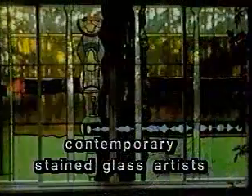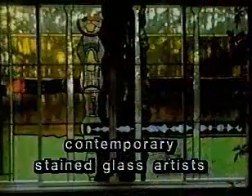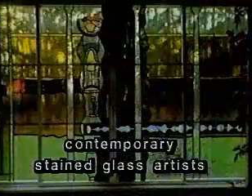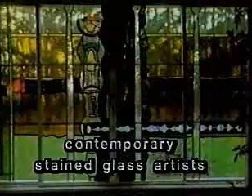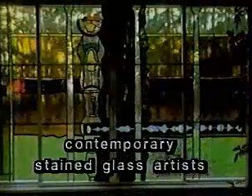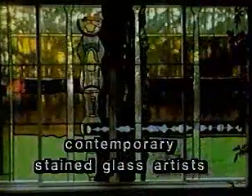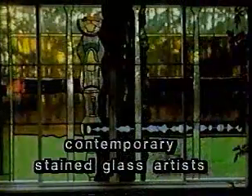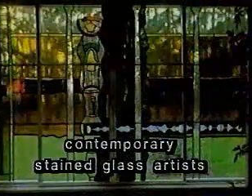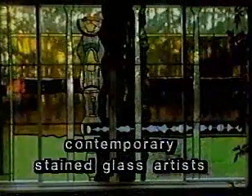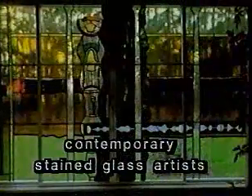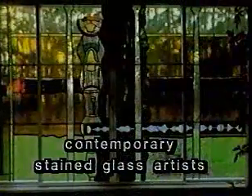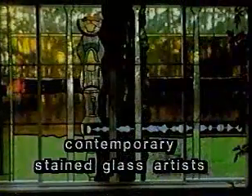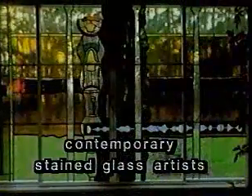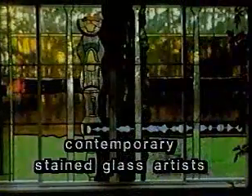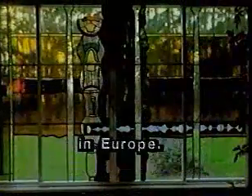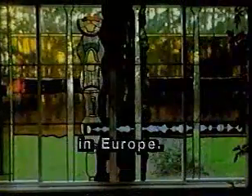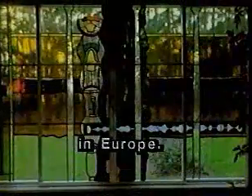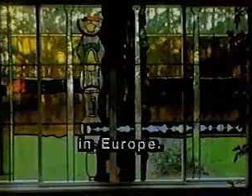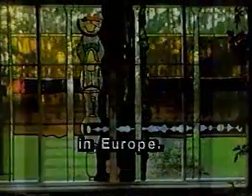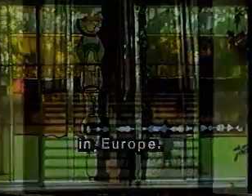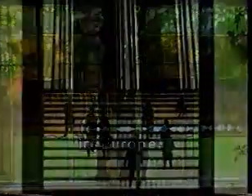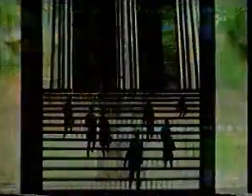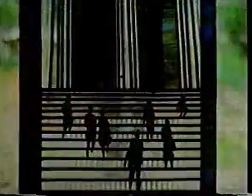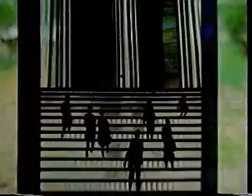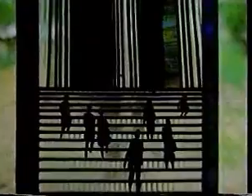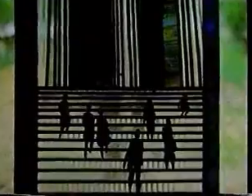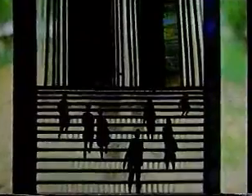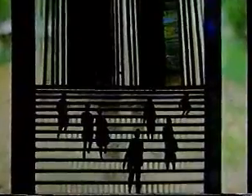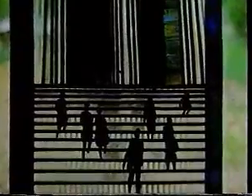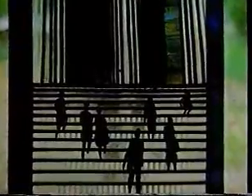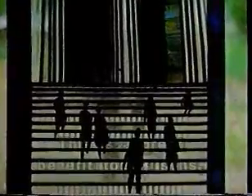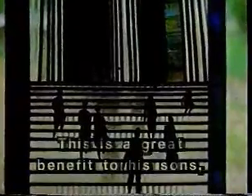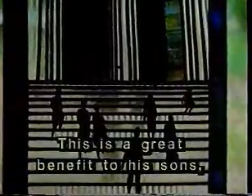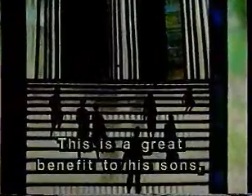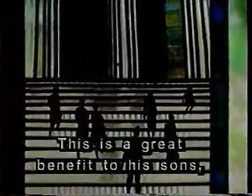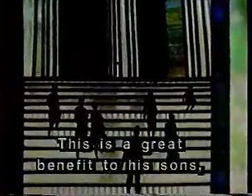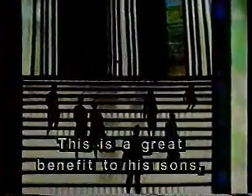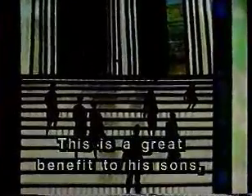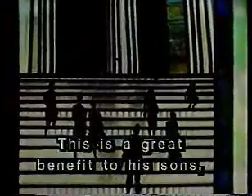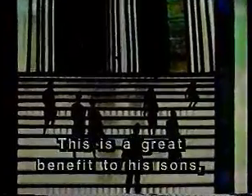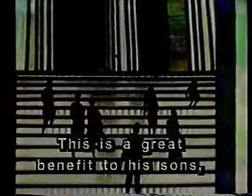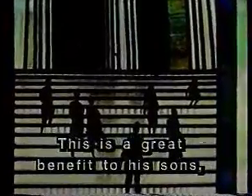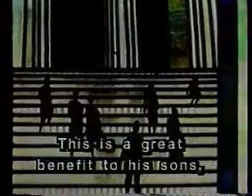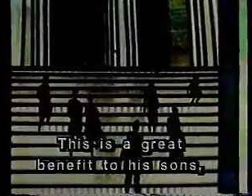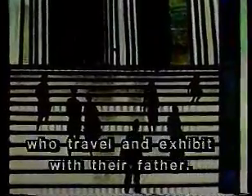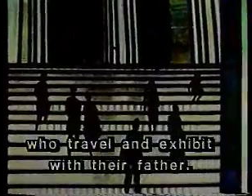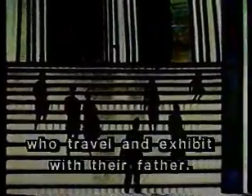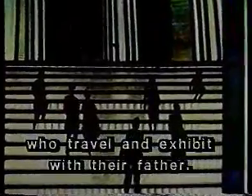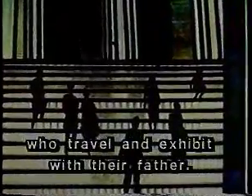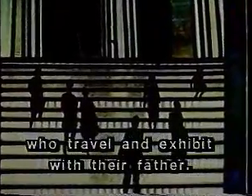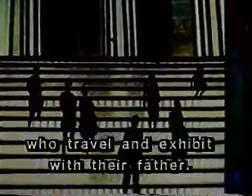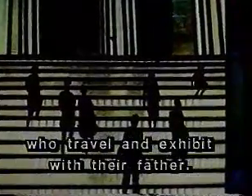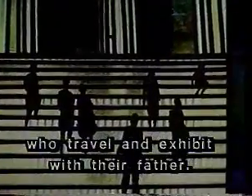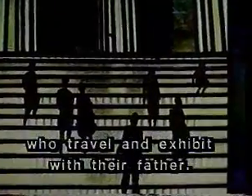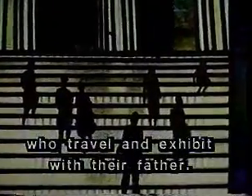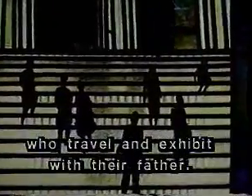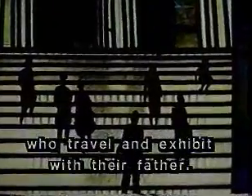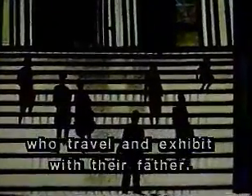stained glass artists in Europe. This is a great benefit to his sons who travel and exhibit with their father.